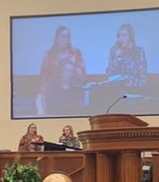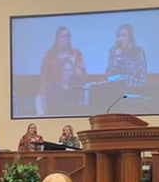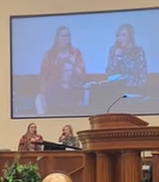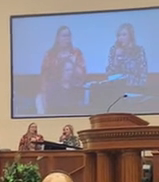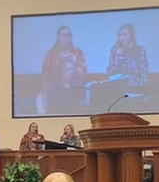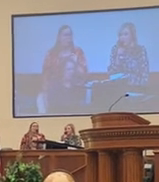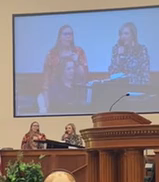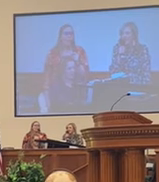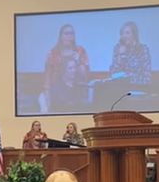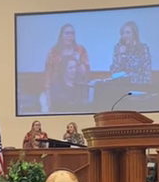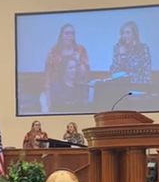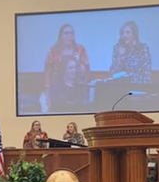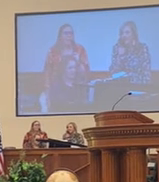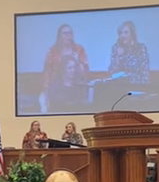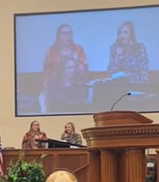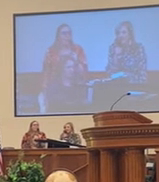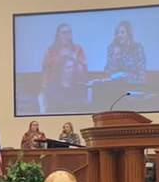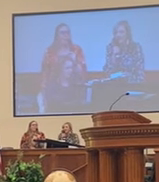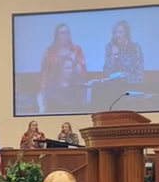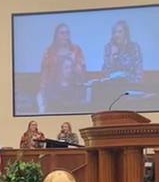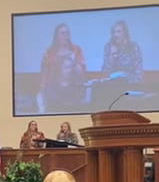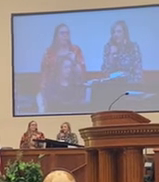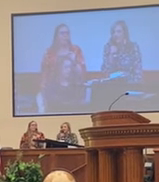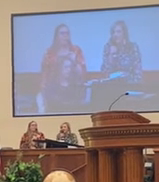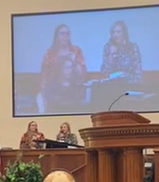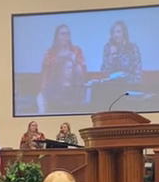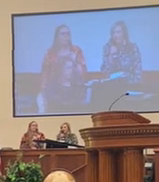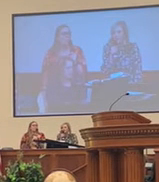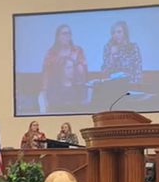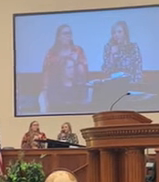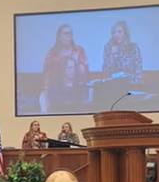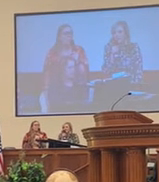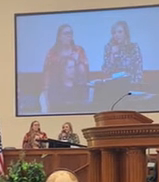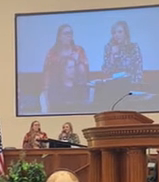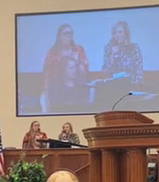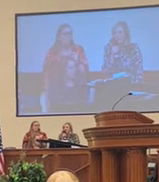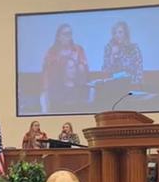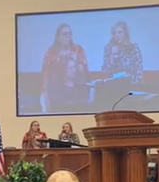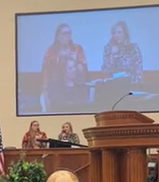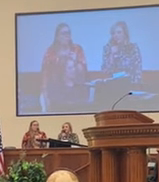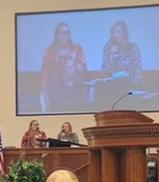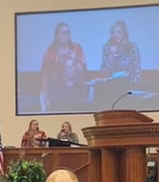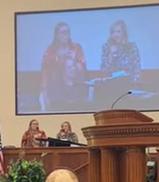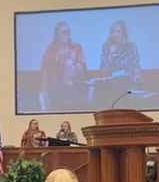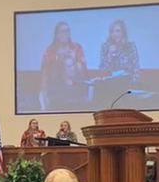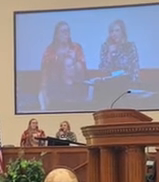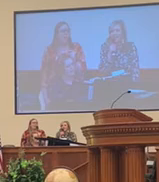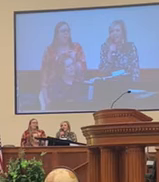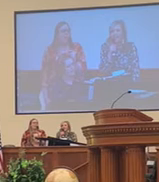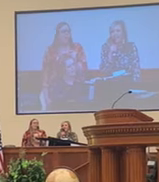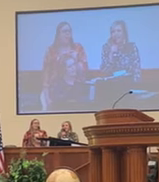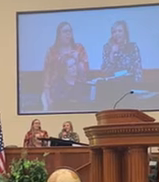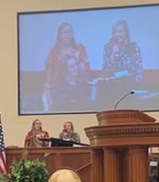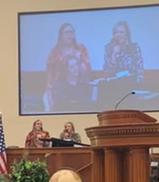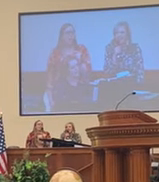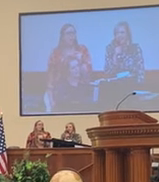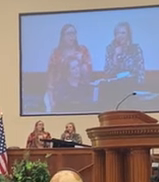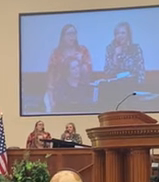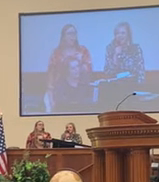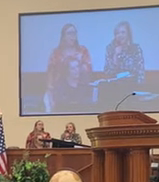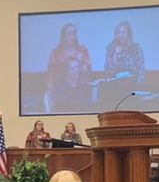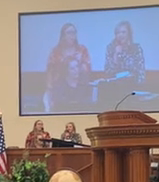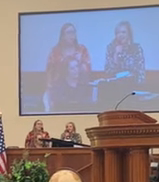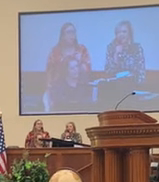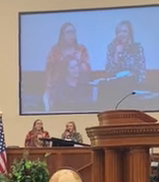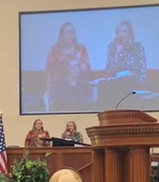white Thank you, Jesus You have saved my